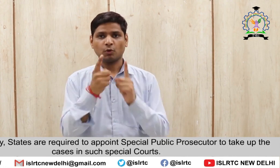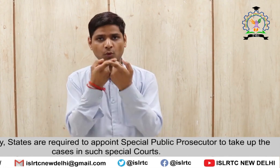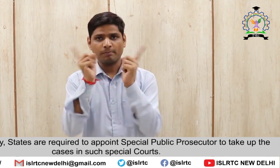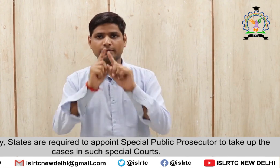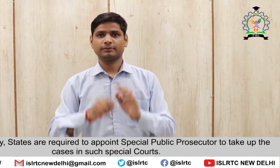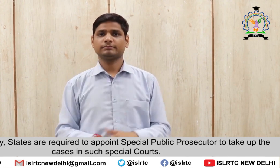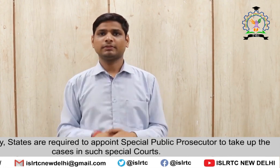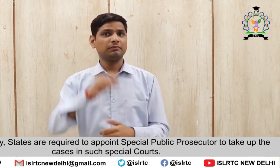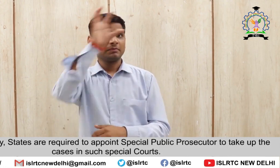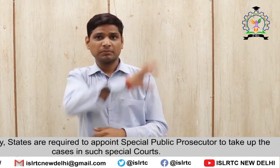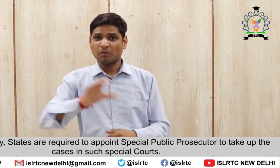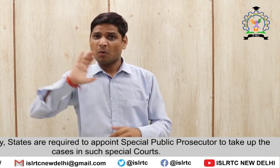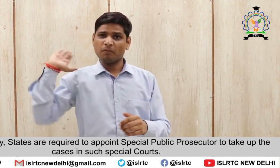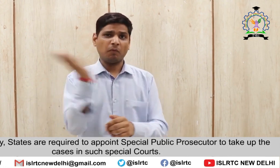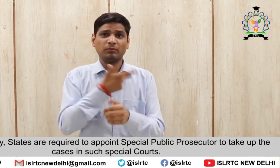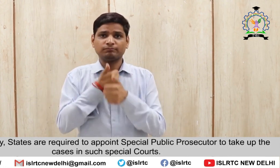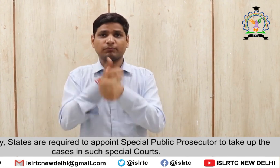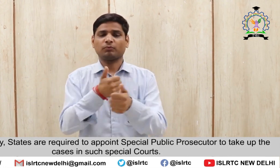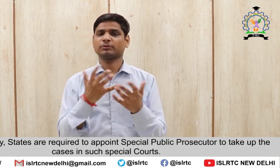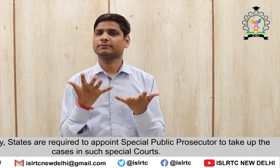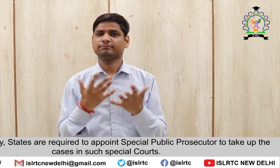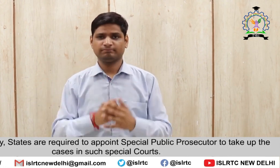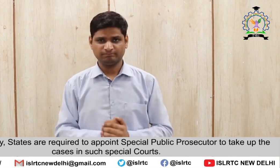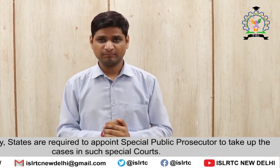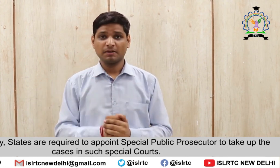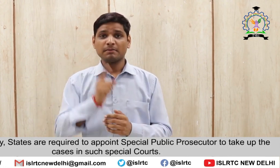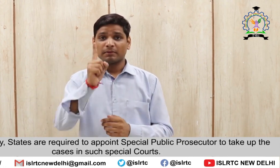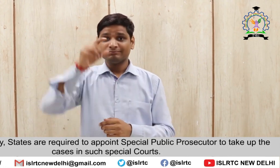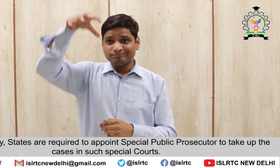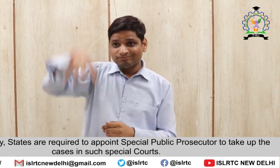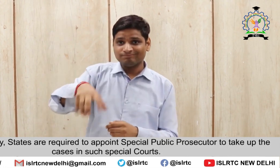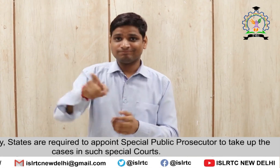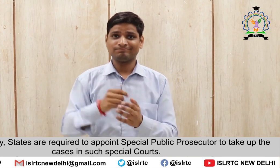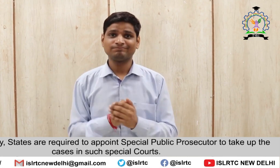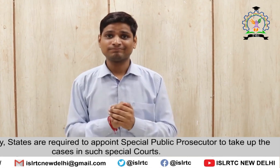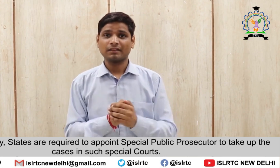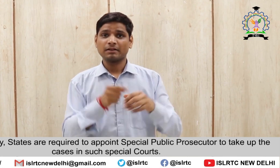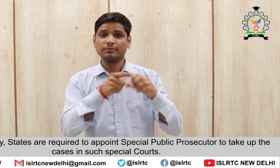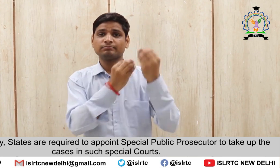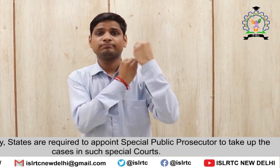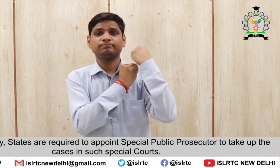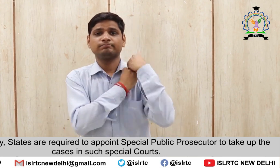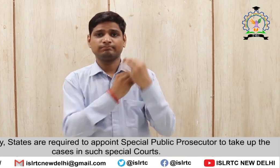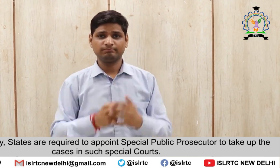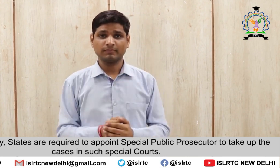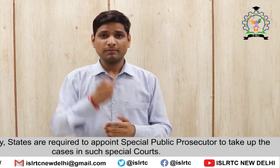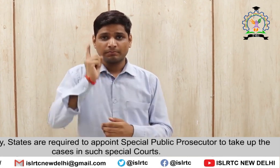Similarly States are required To appoint special public prosecutor To take up the cases